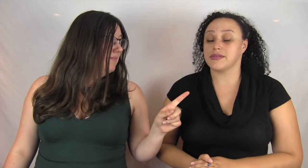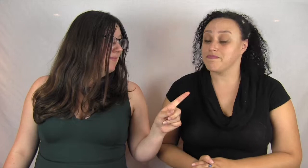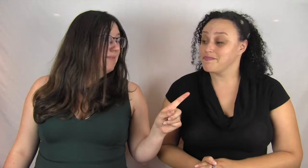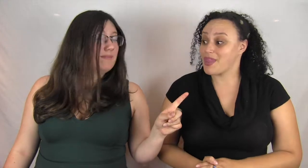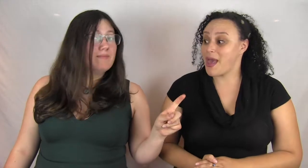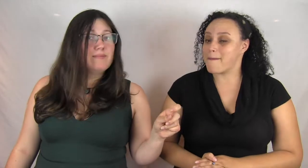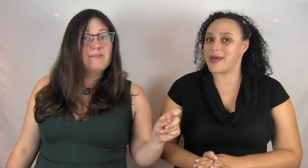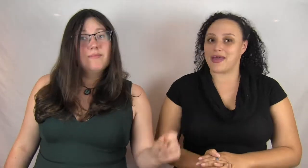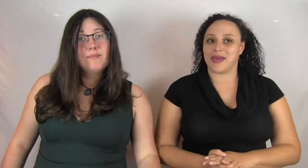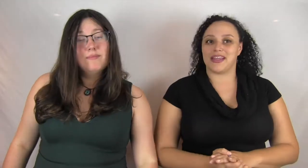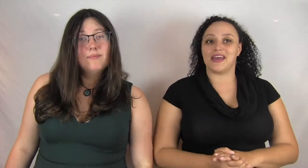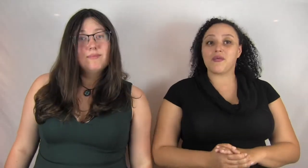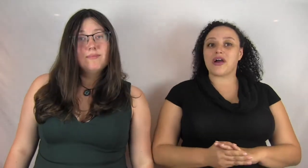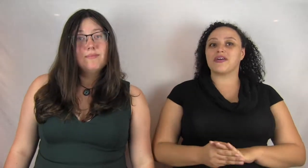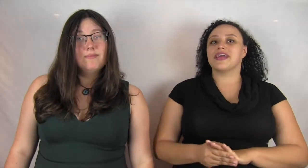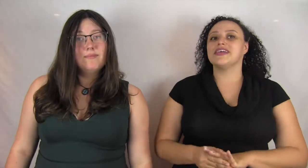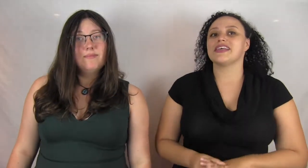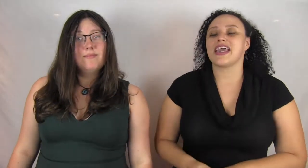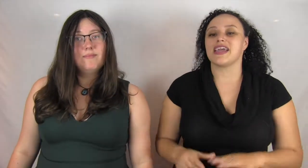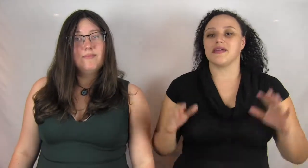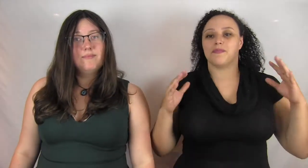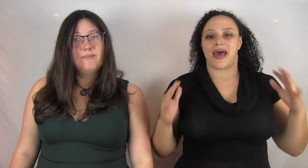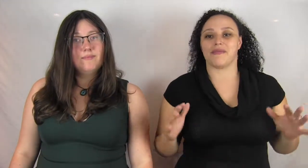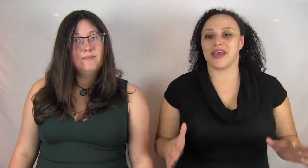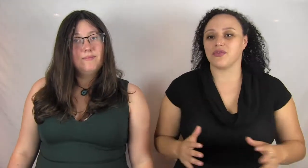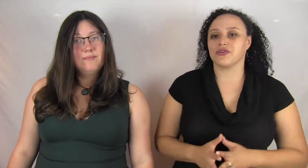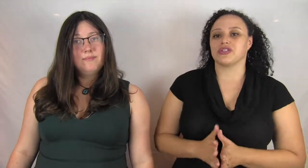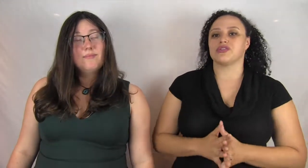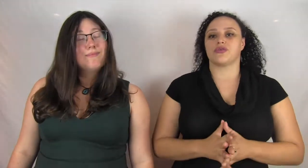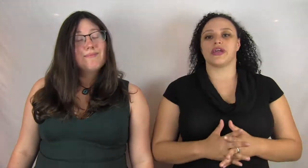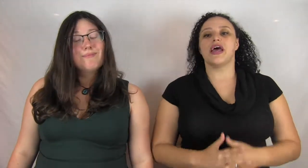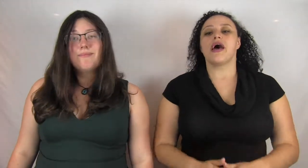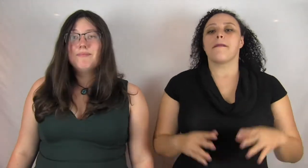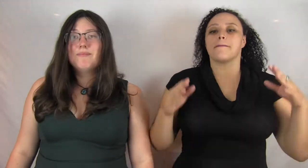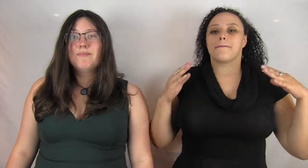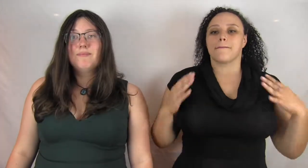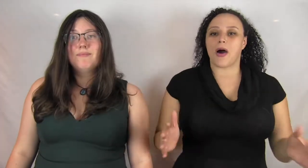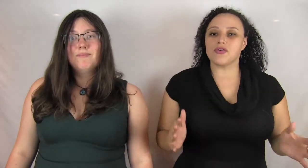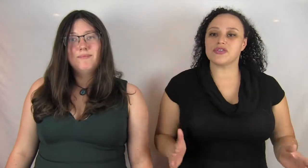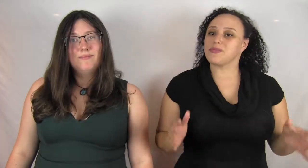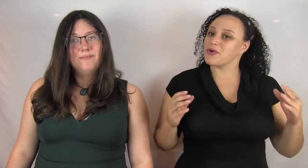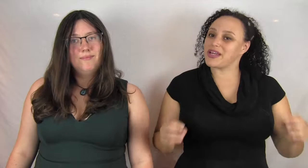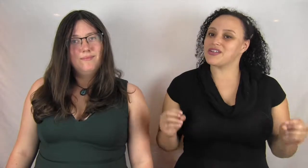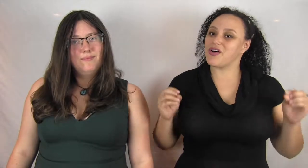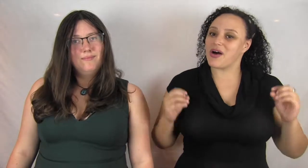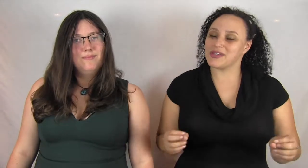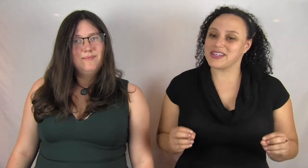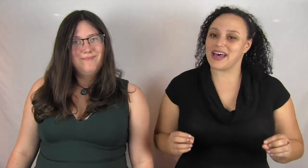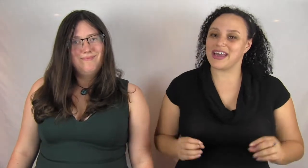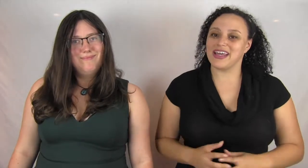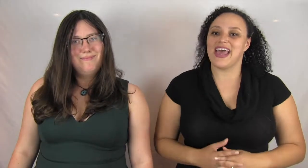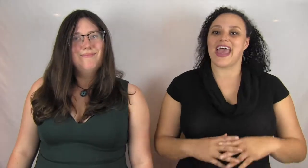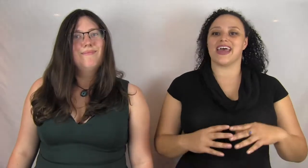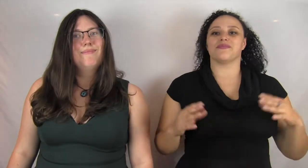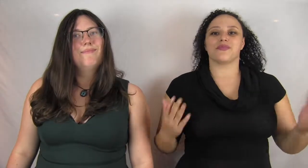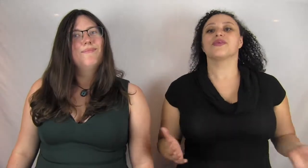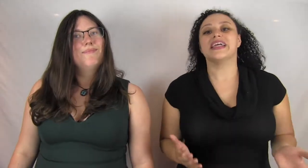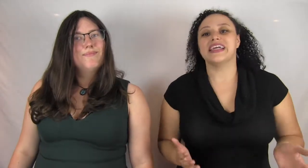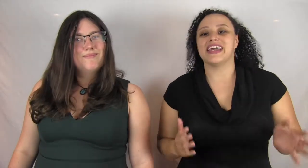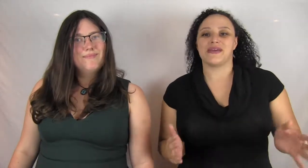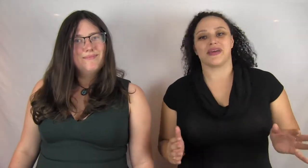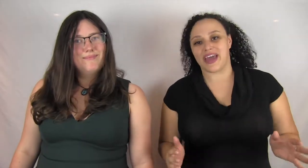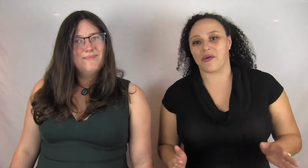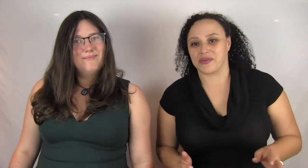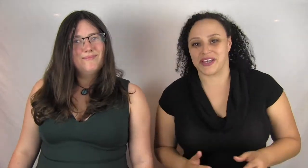Anyways, Nightwalker is a Batman origin story post-parental homicide and